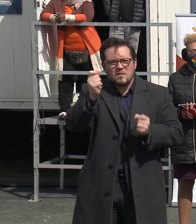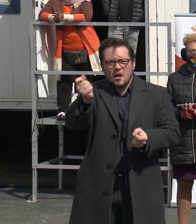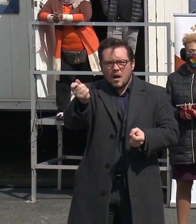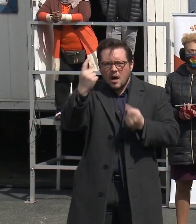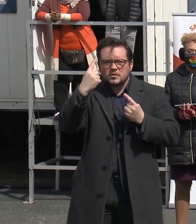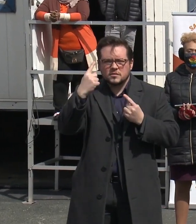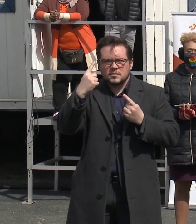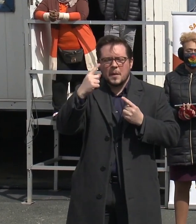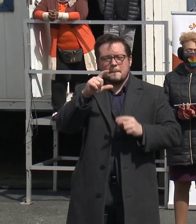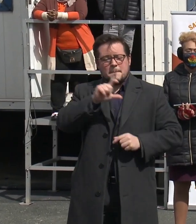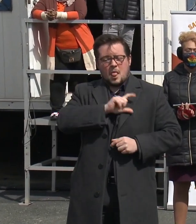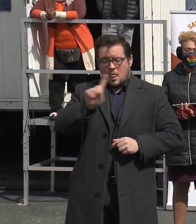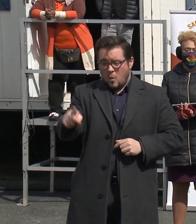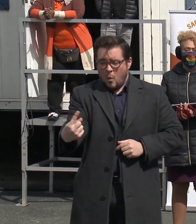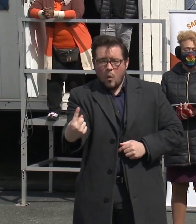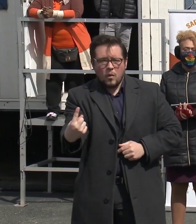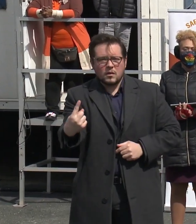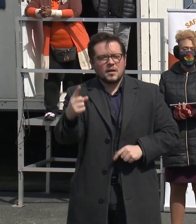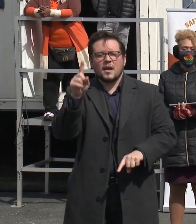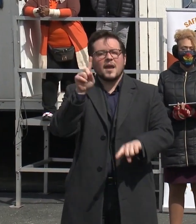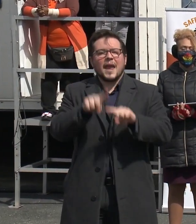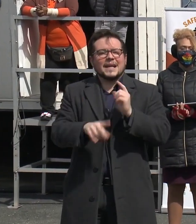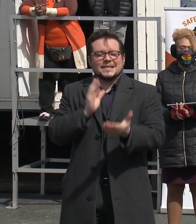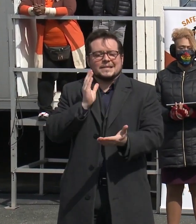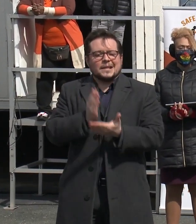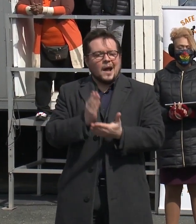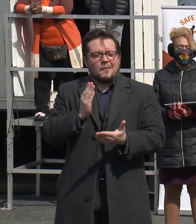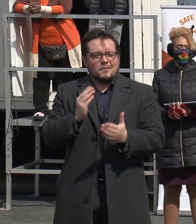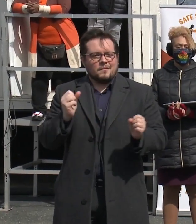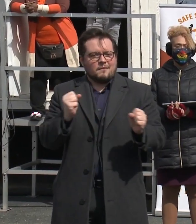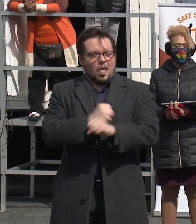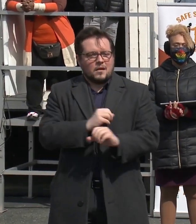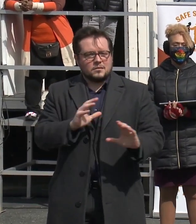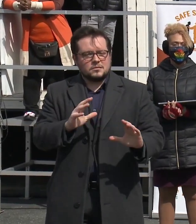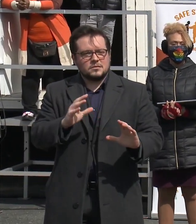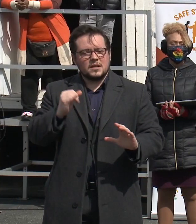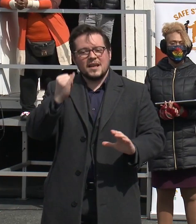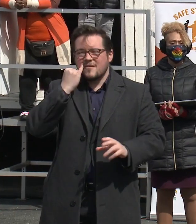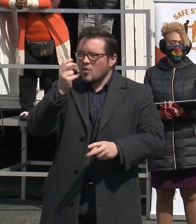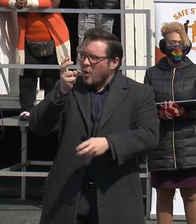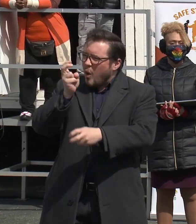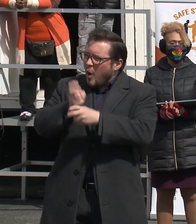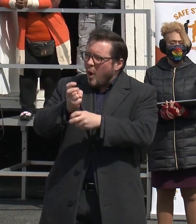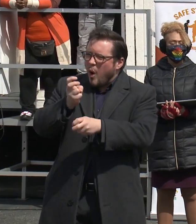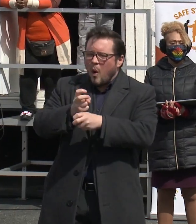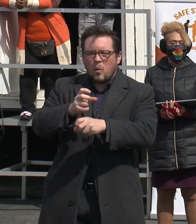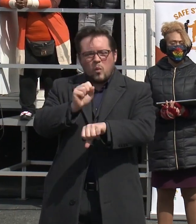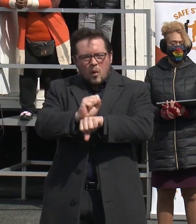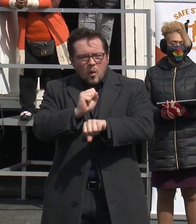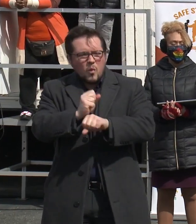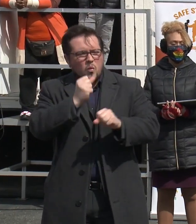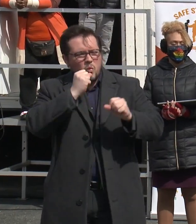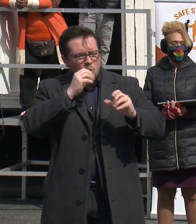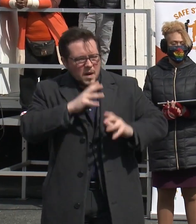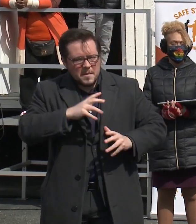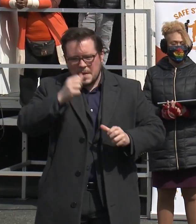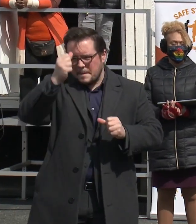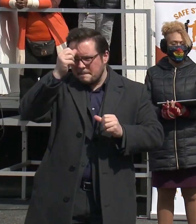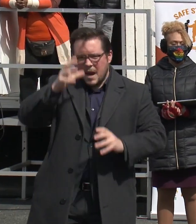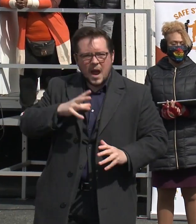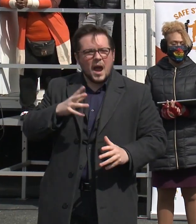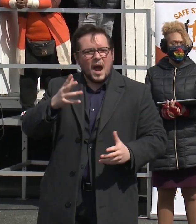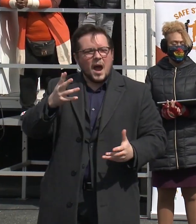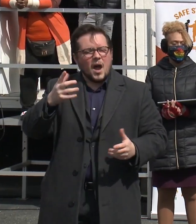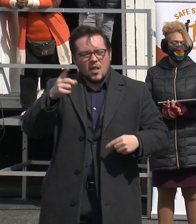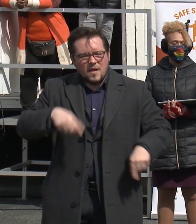that police alone cannot stem the tide of violence. If the hardworking women and men of BPD were the